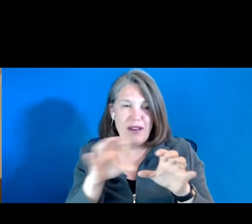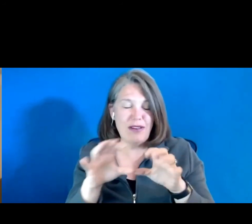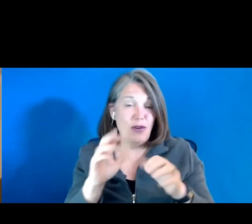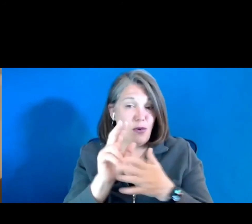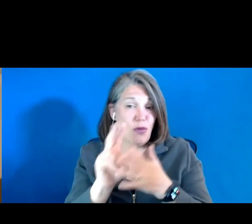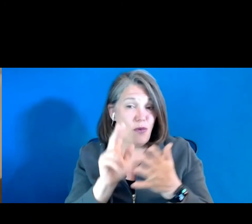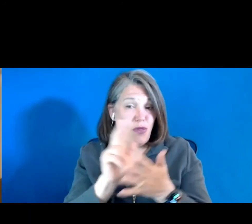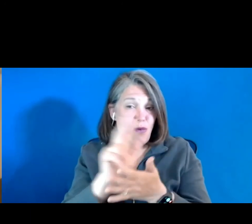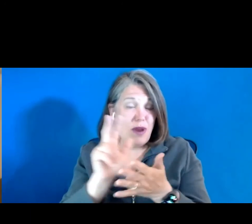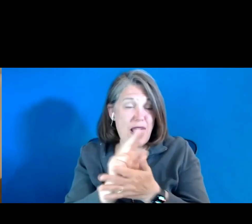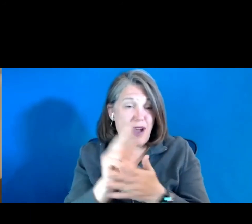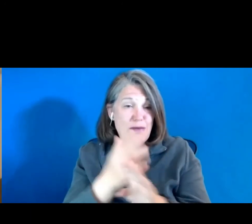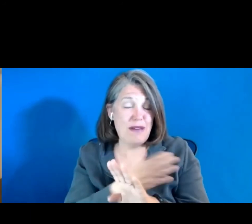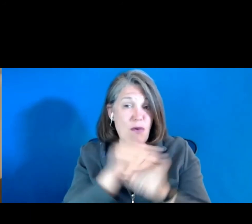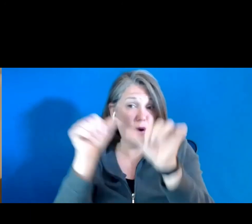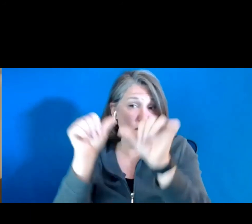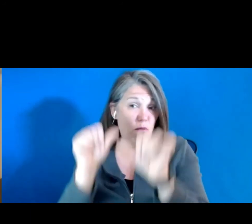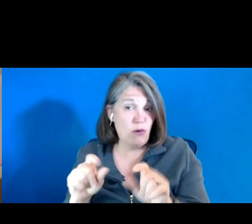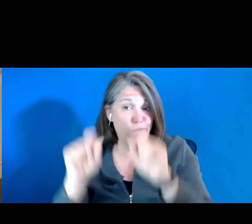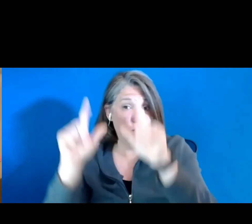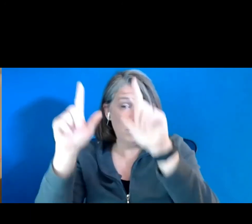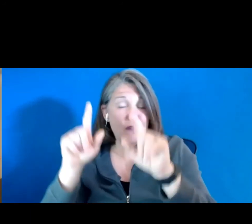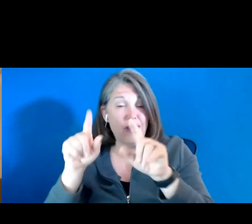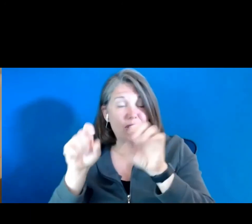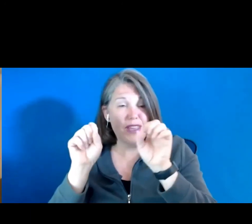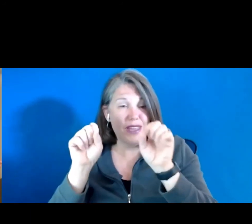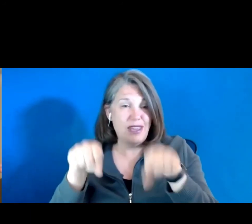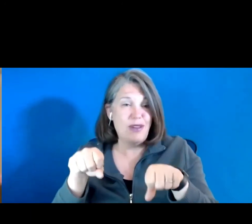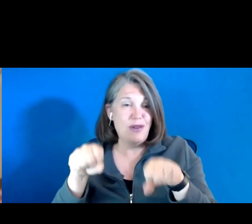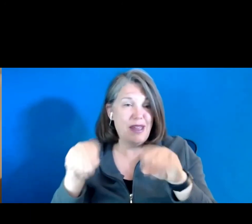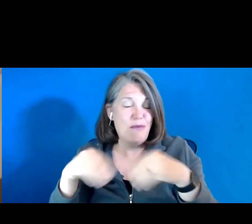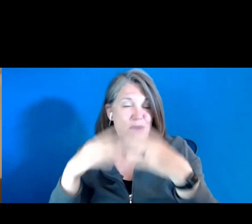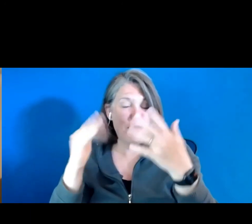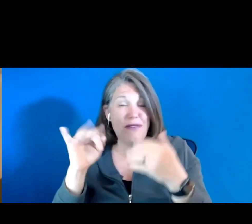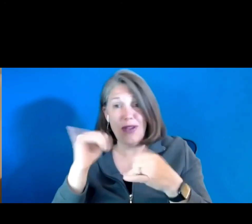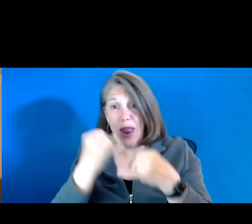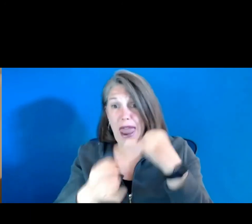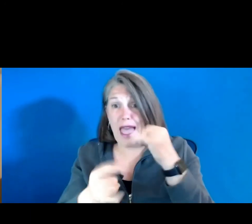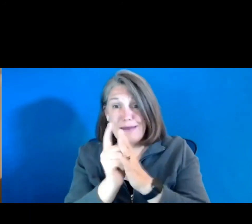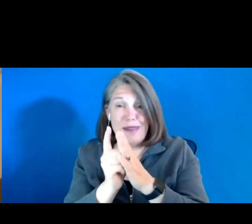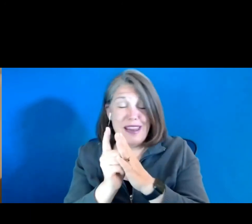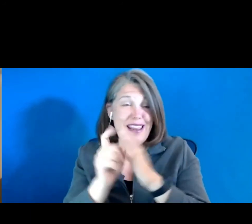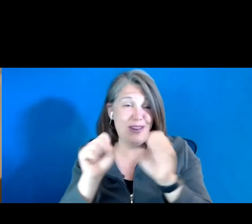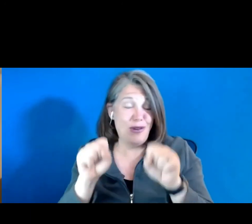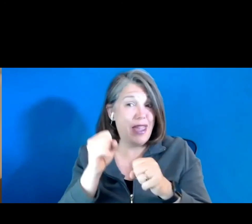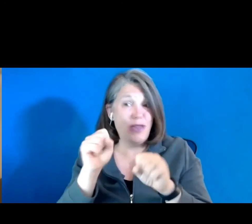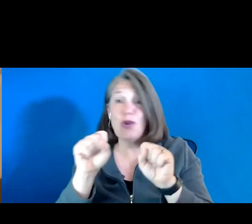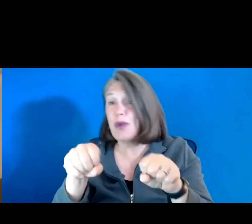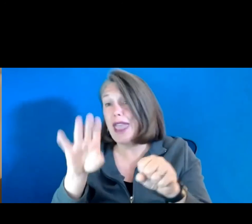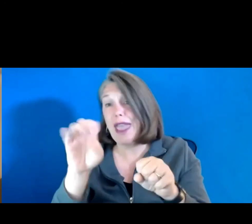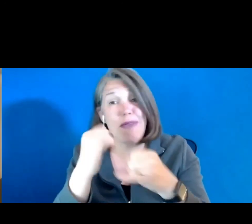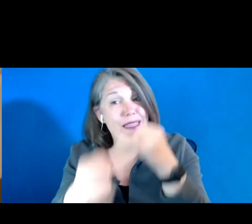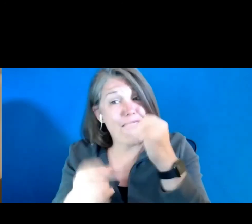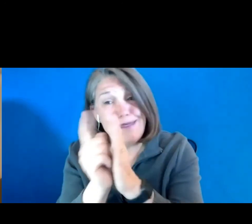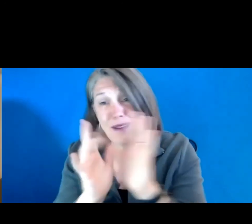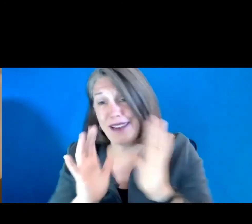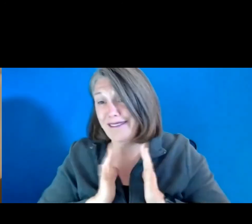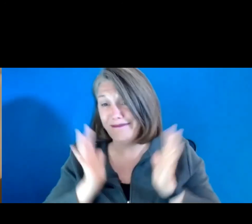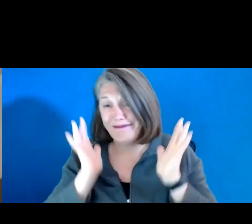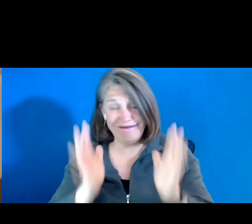hours before and post it, you'll be able to bring it up as if your last minute, you can be last minute, you know, um,